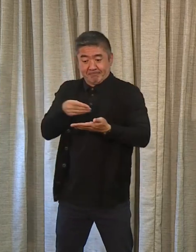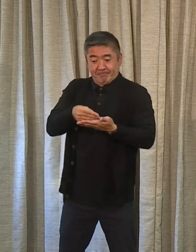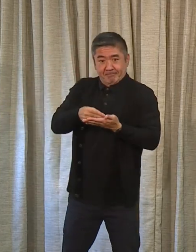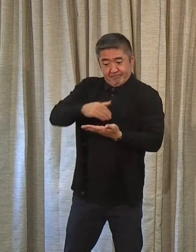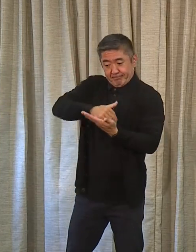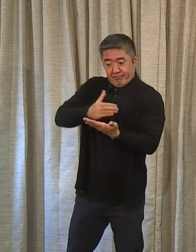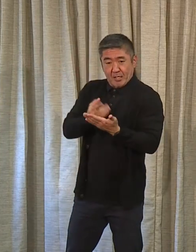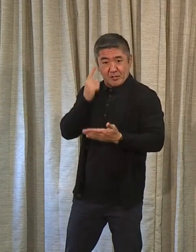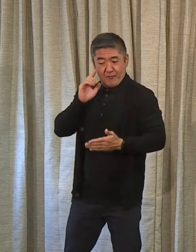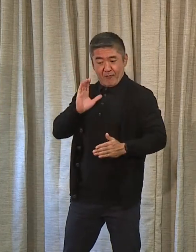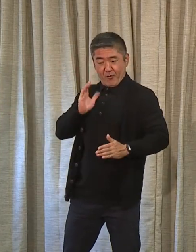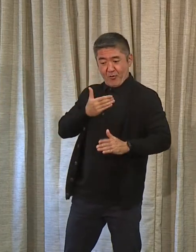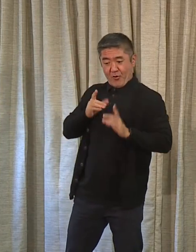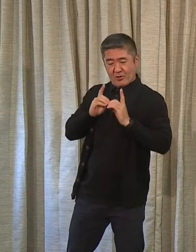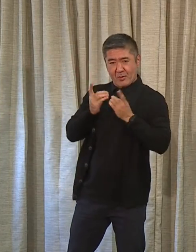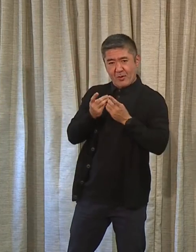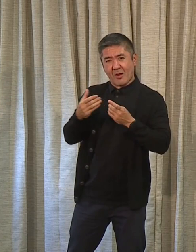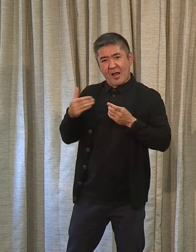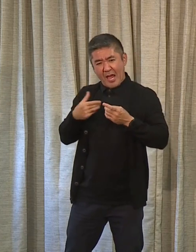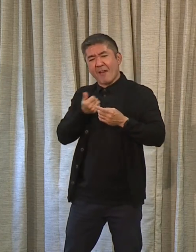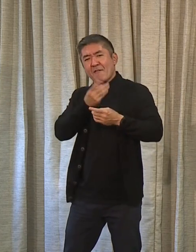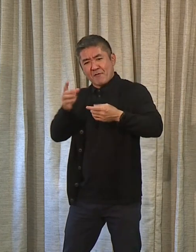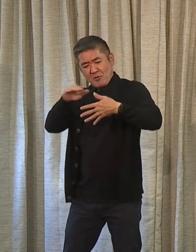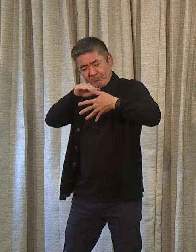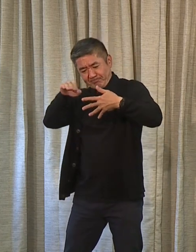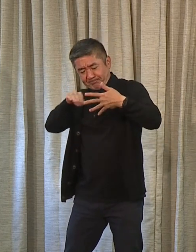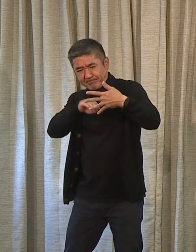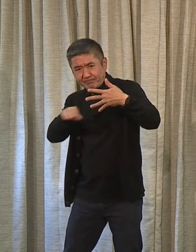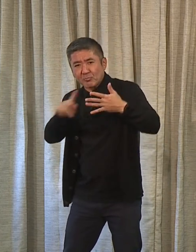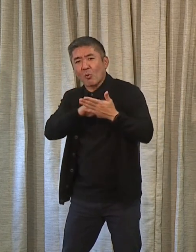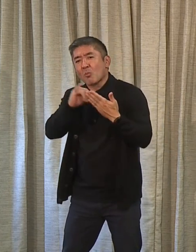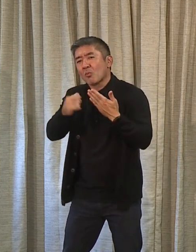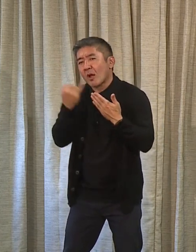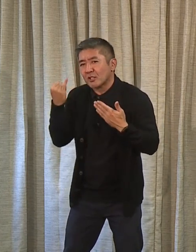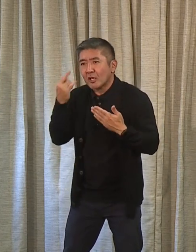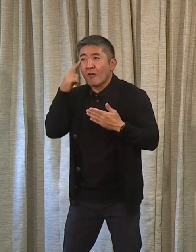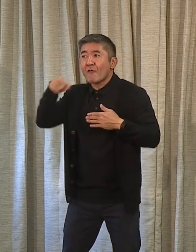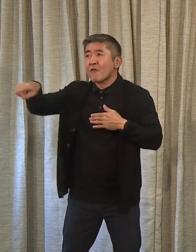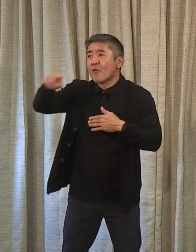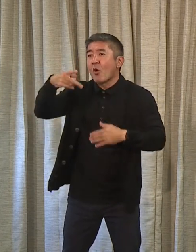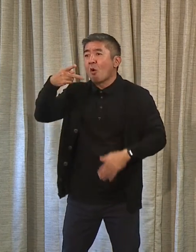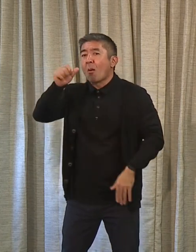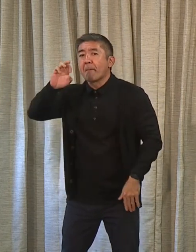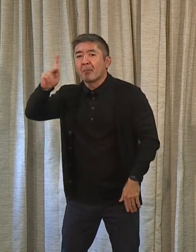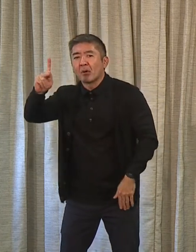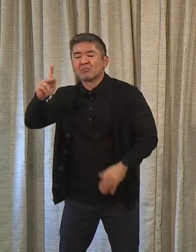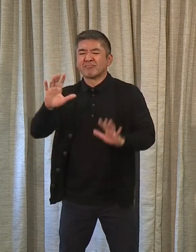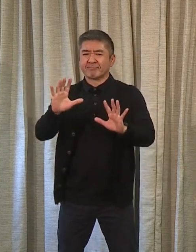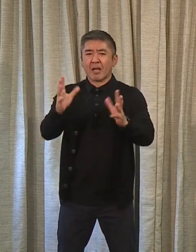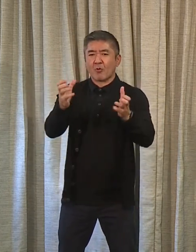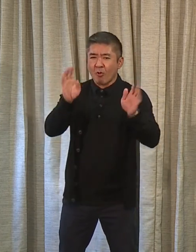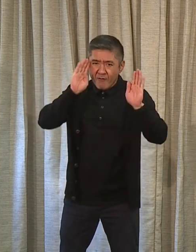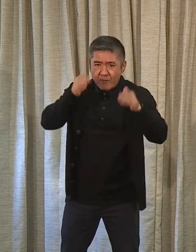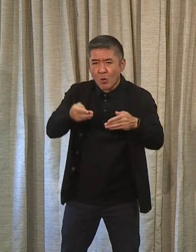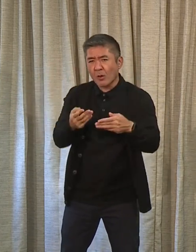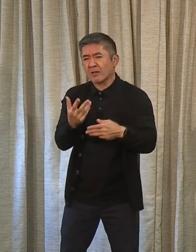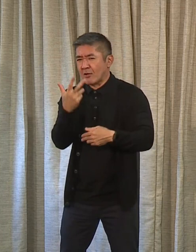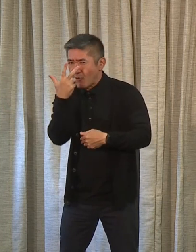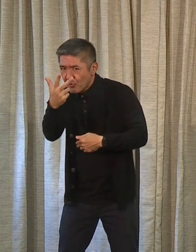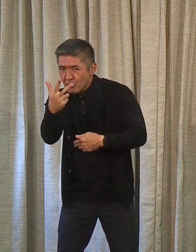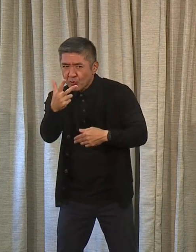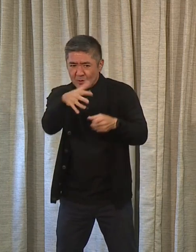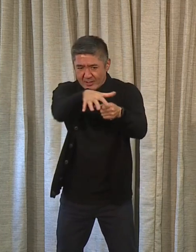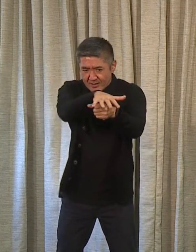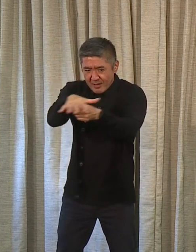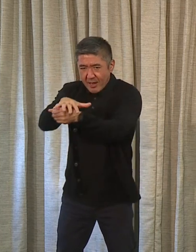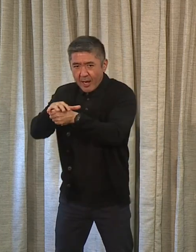department, we have a number of line item projects for our parks. But I wanted to focus on three areas that really allow us to be more